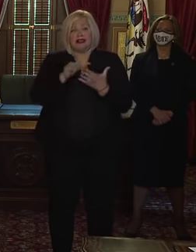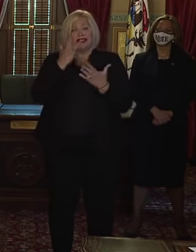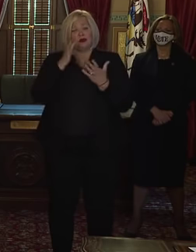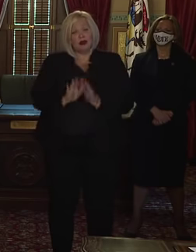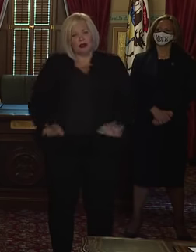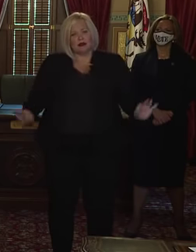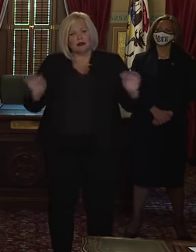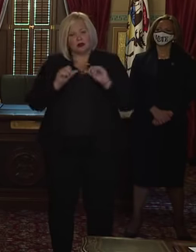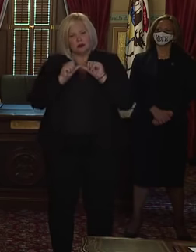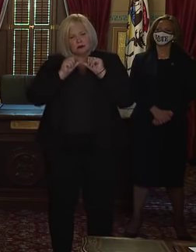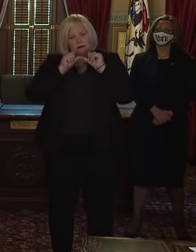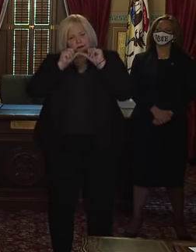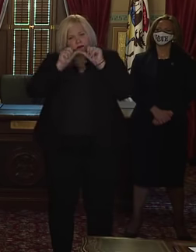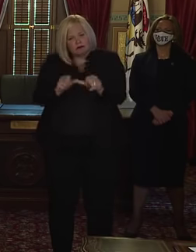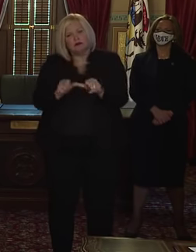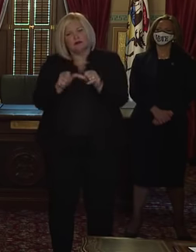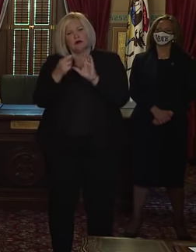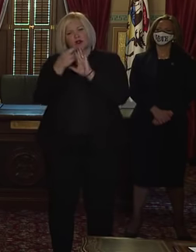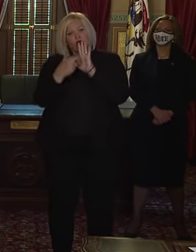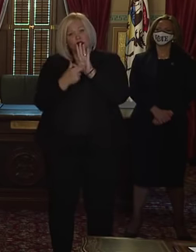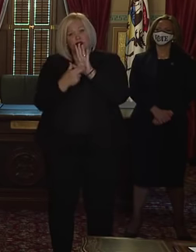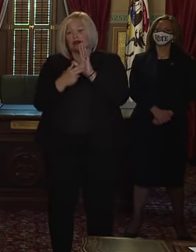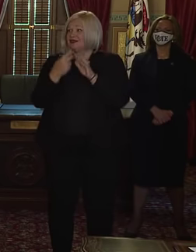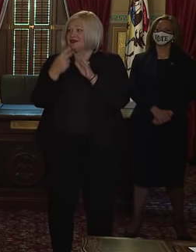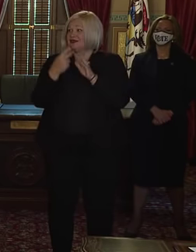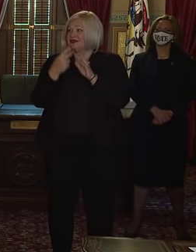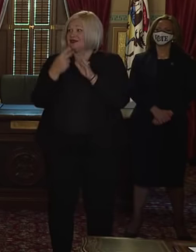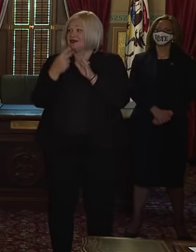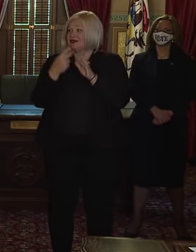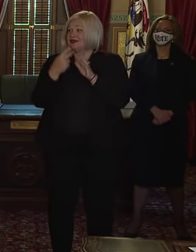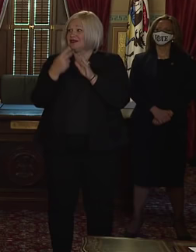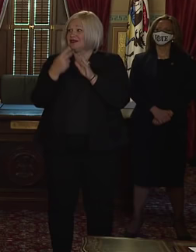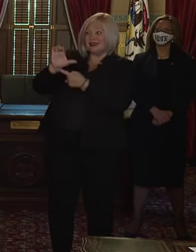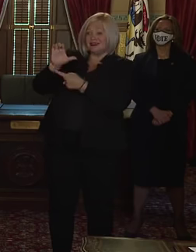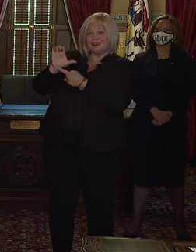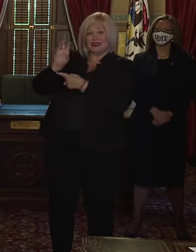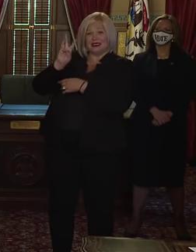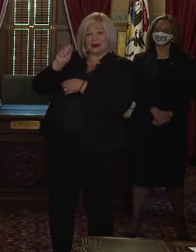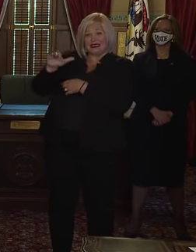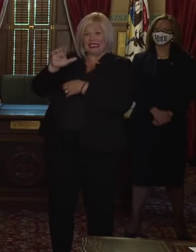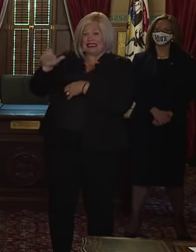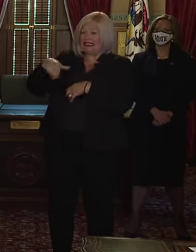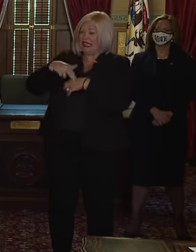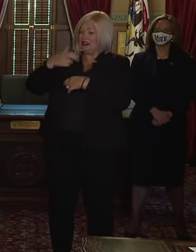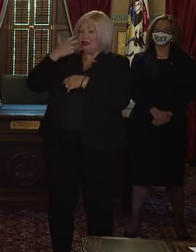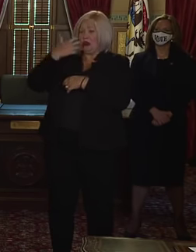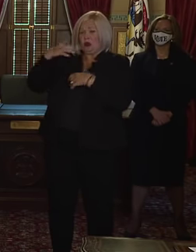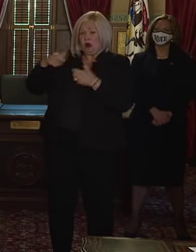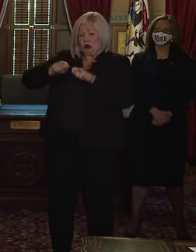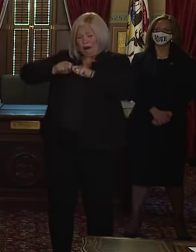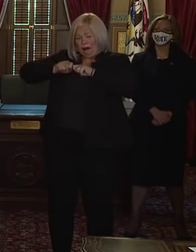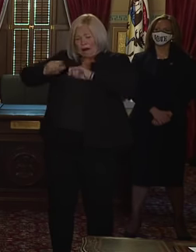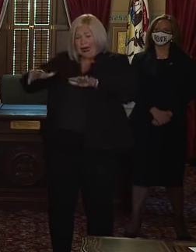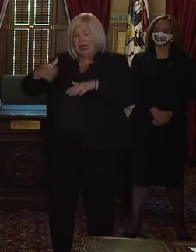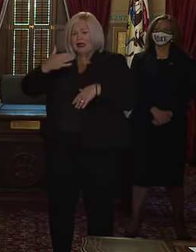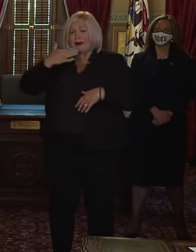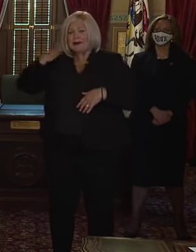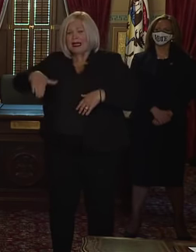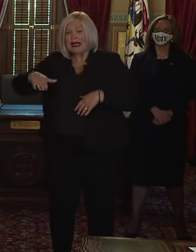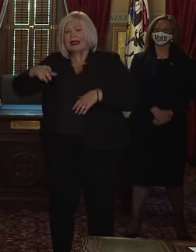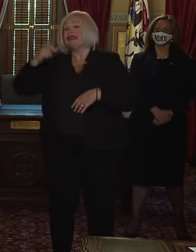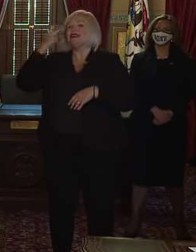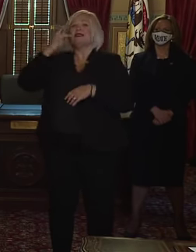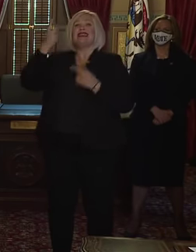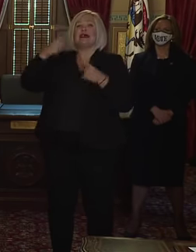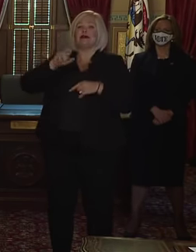guard down now. They did that in Wisconsin. Wisconsin is now a national hotspot, and you can see what's happening